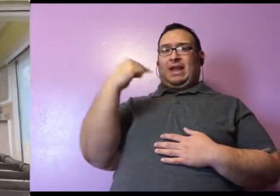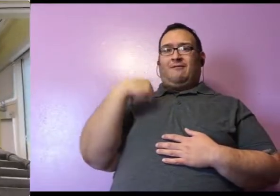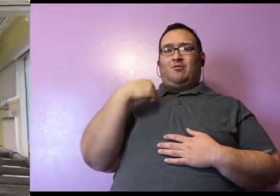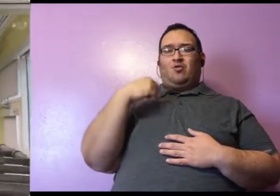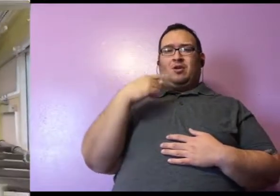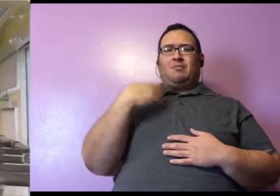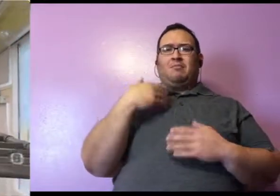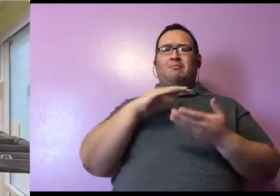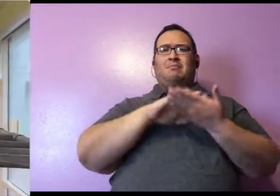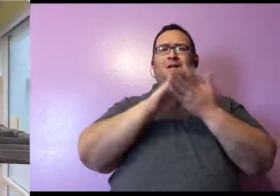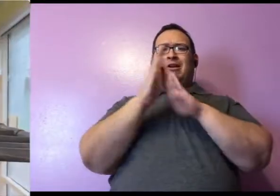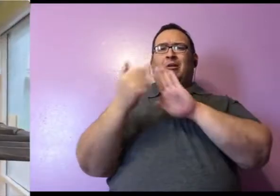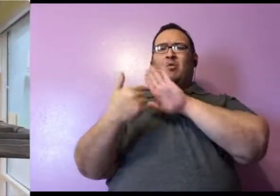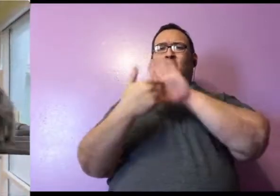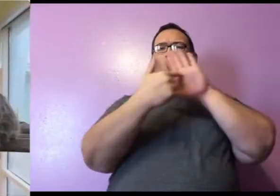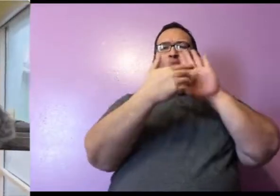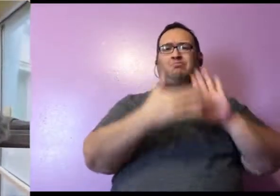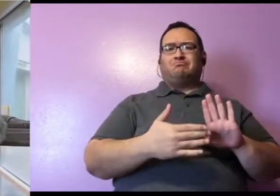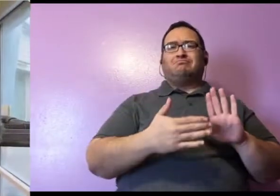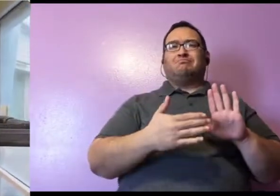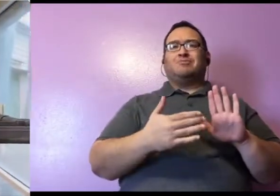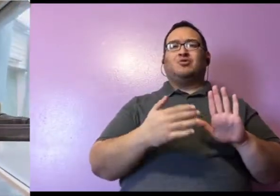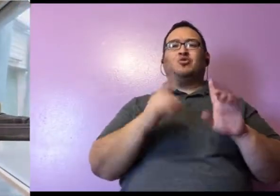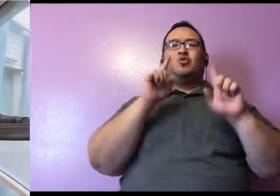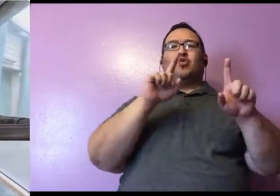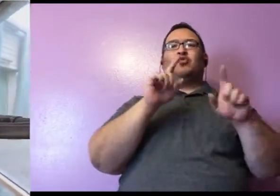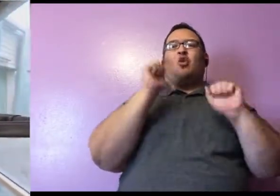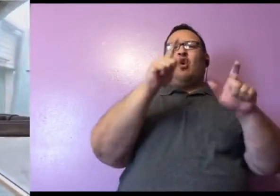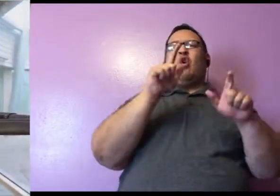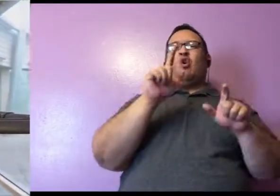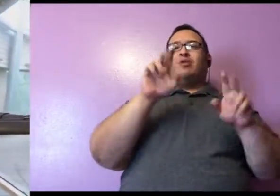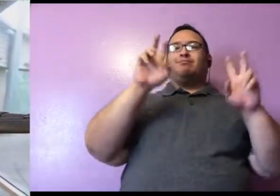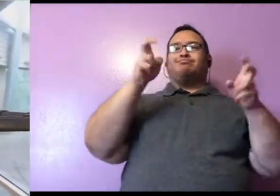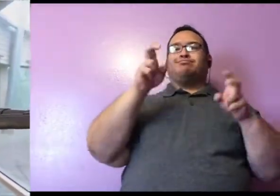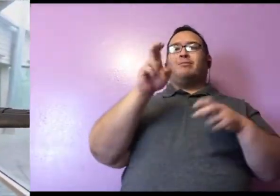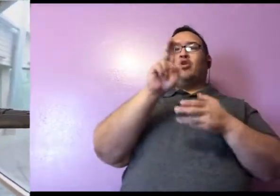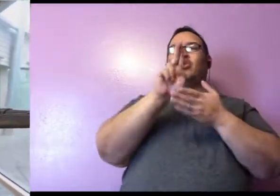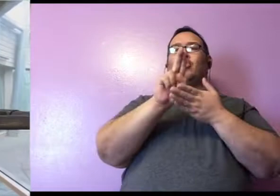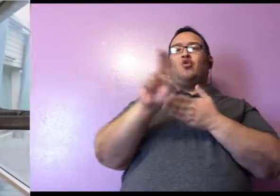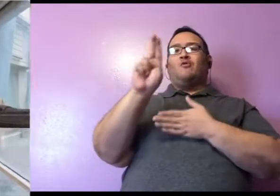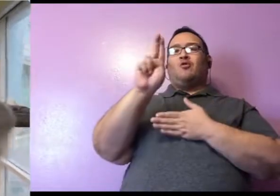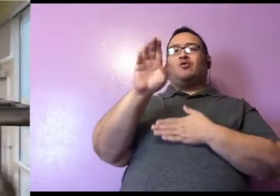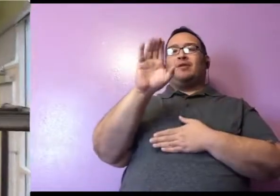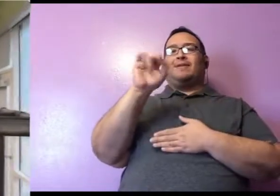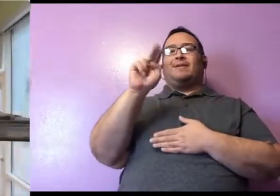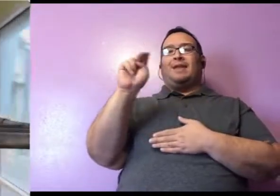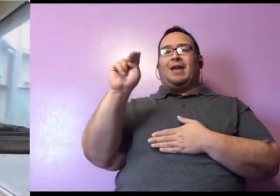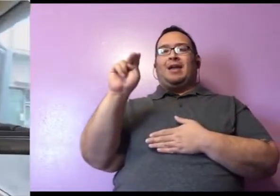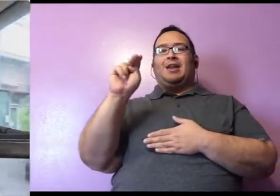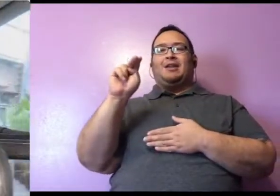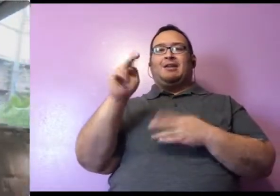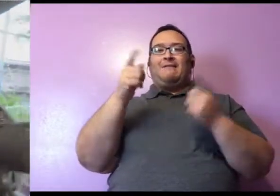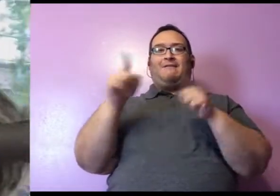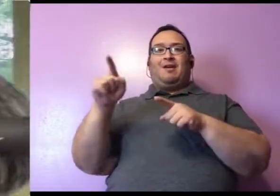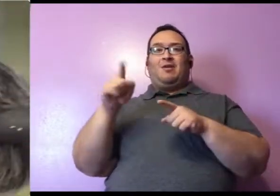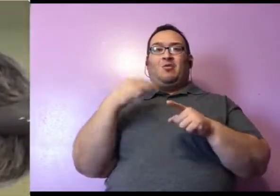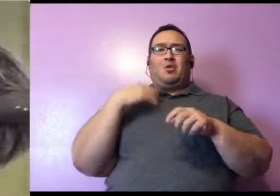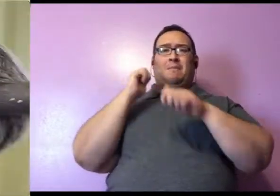and go to all the different UC sporting events. So we take Lucille to basketball games and football games and baseball